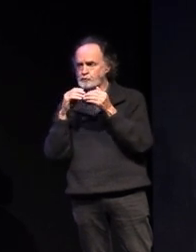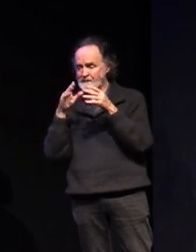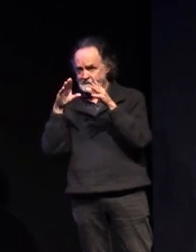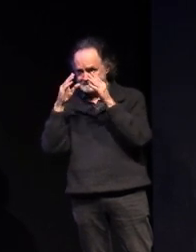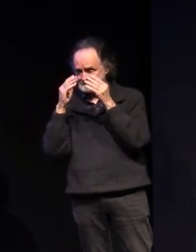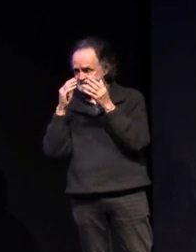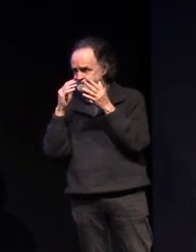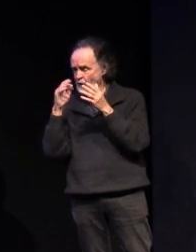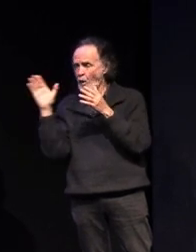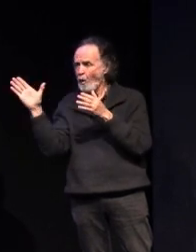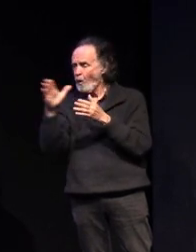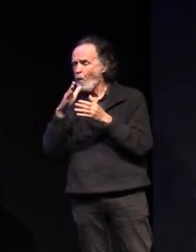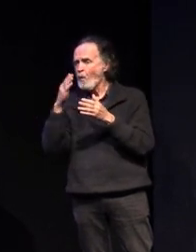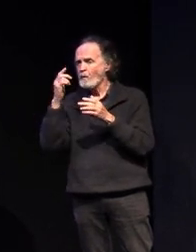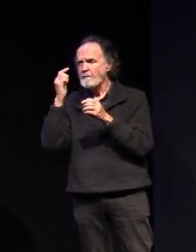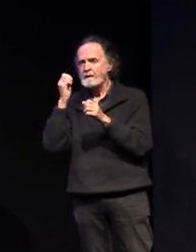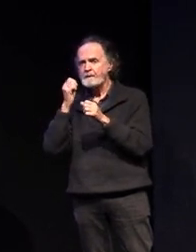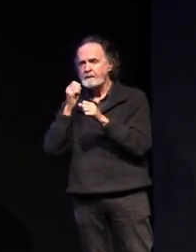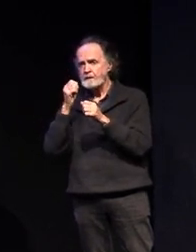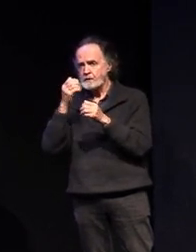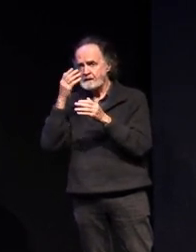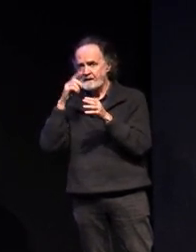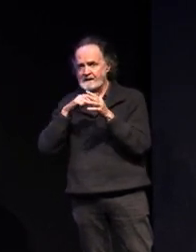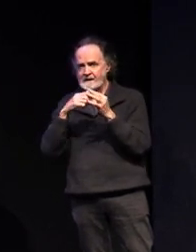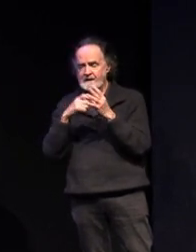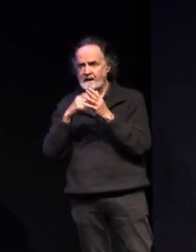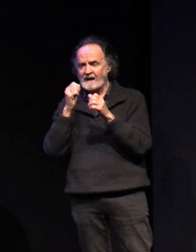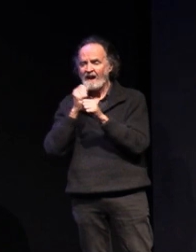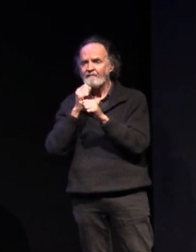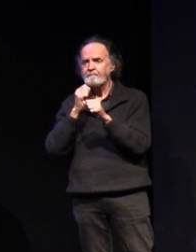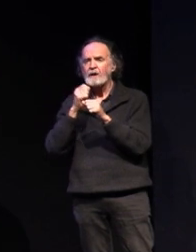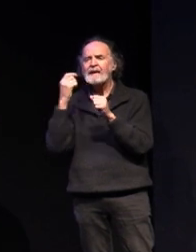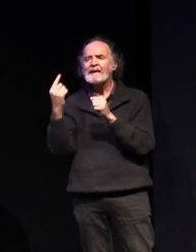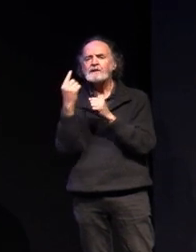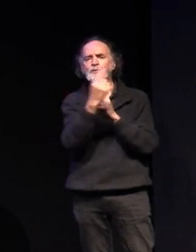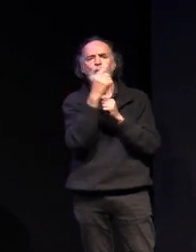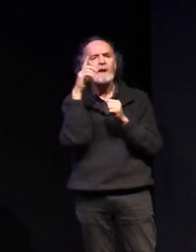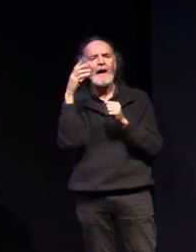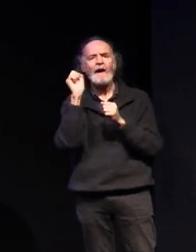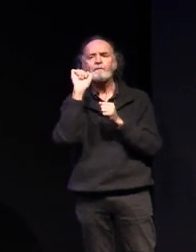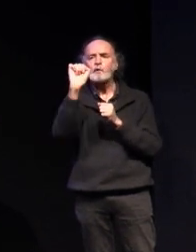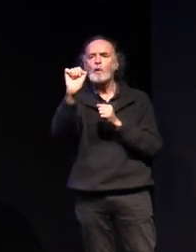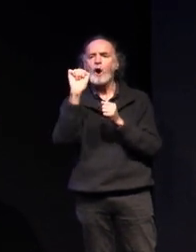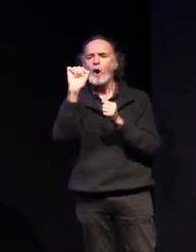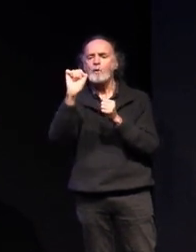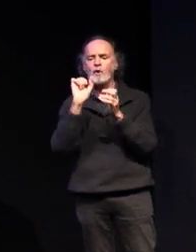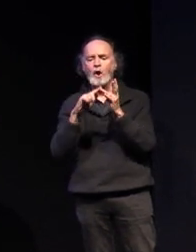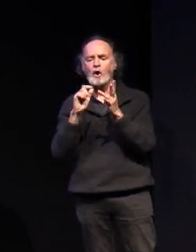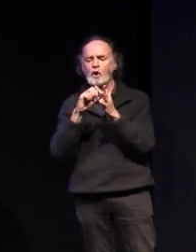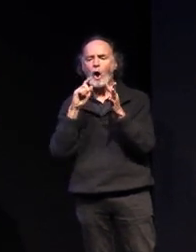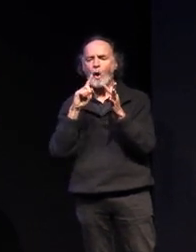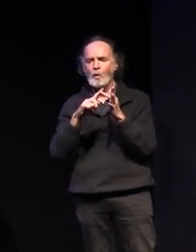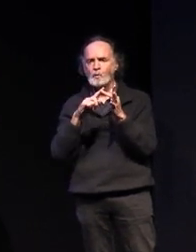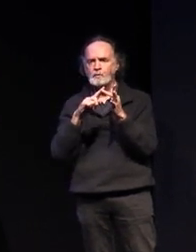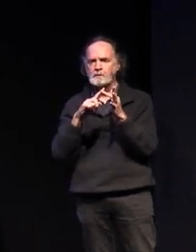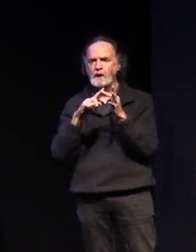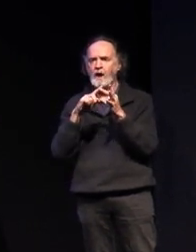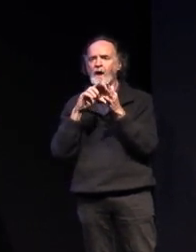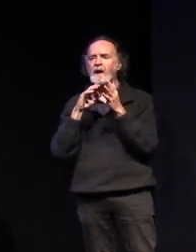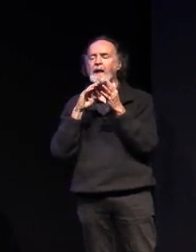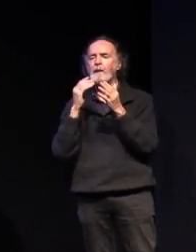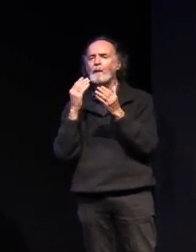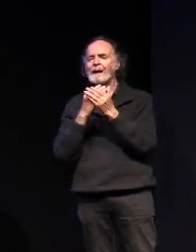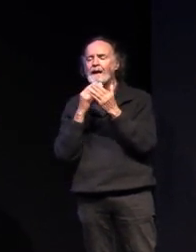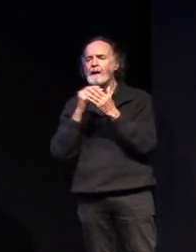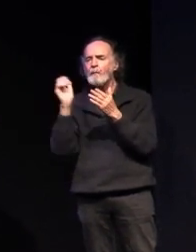government uh seven to ten college students will have a unique code and they can enter that code and that is keeping all of your family